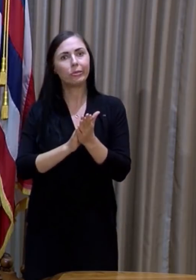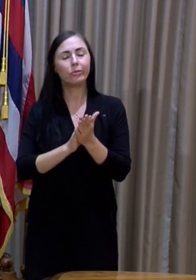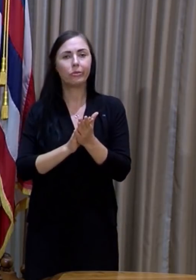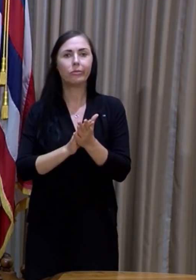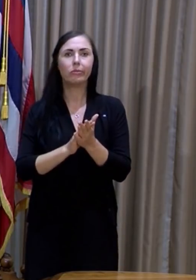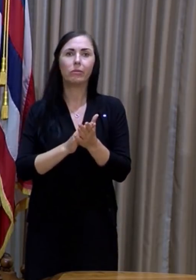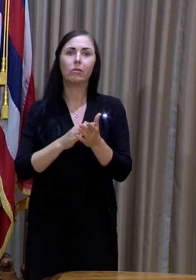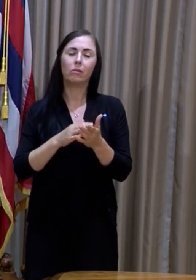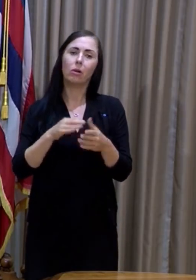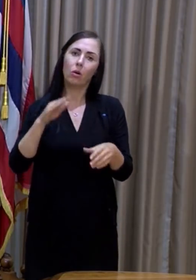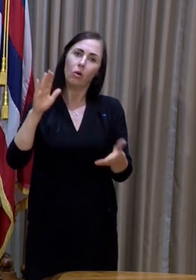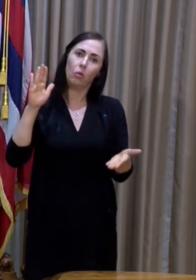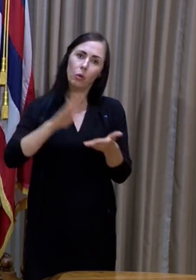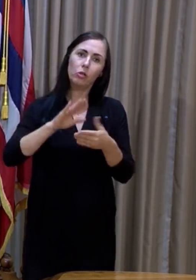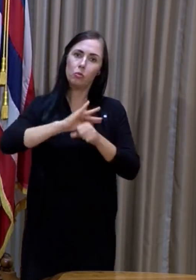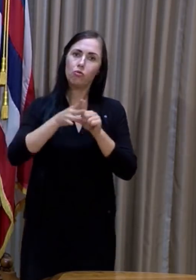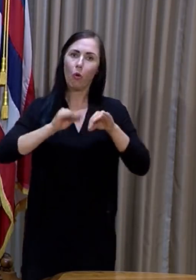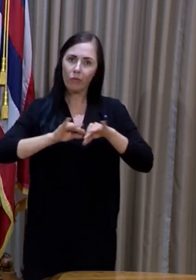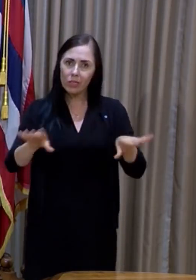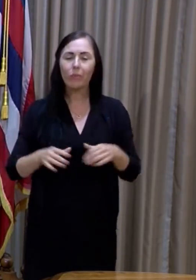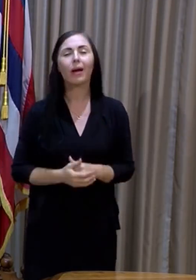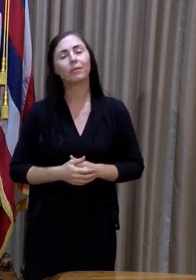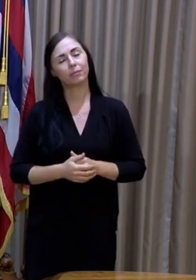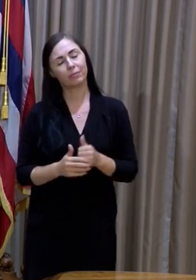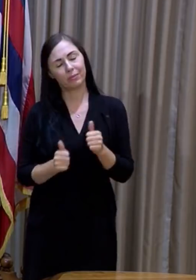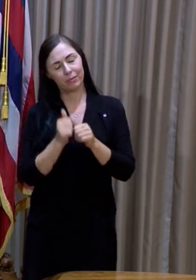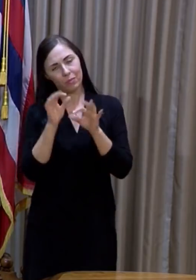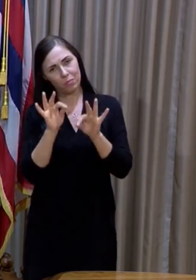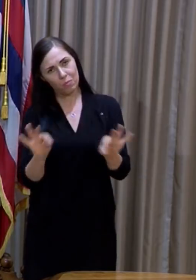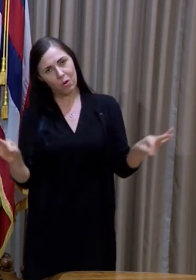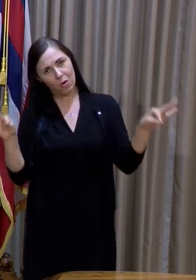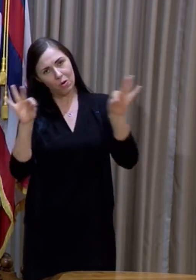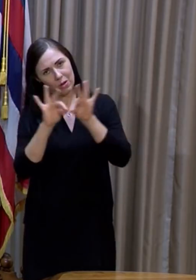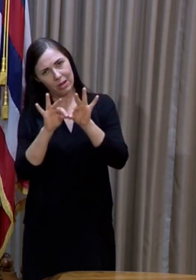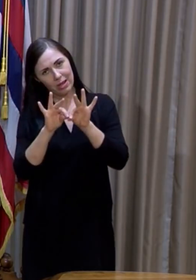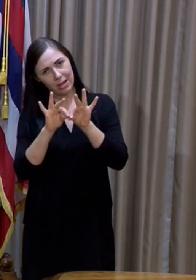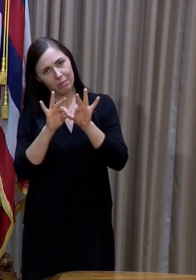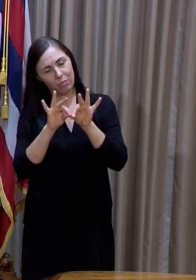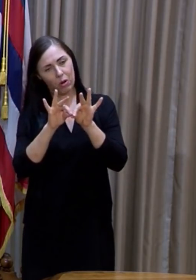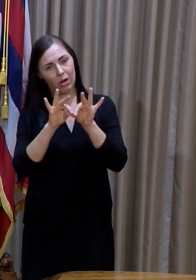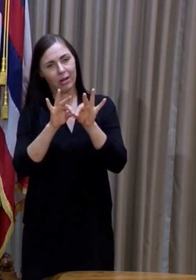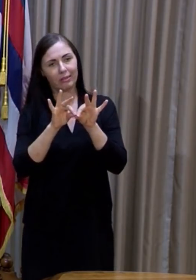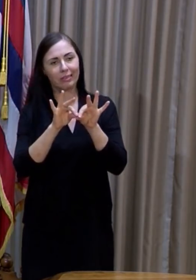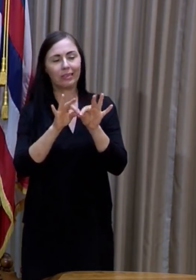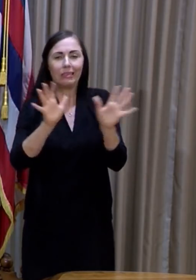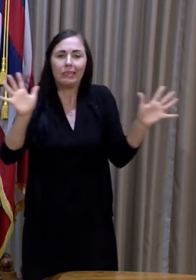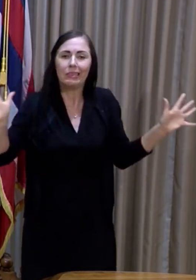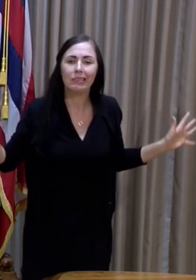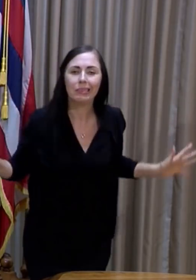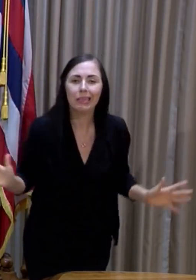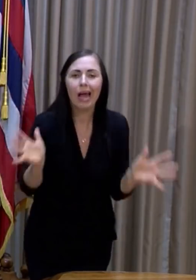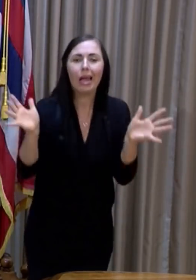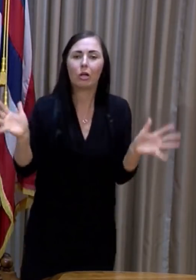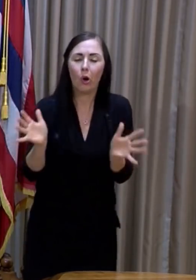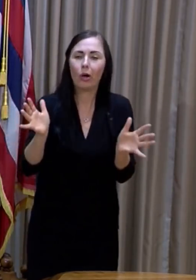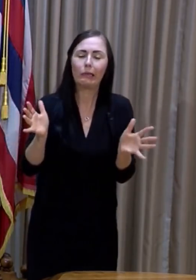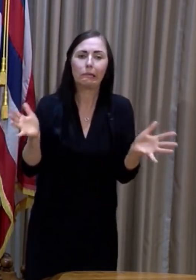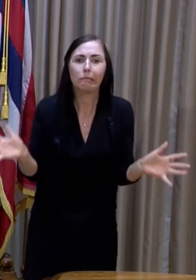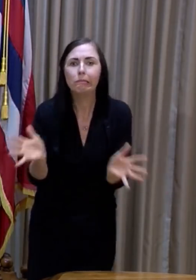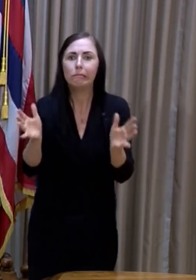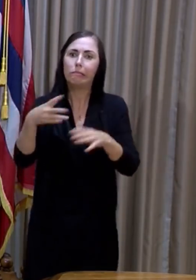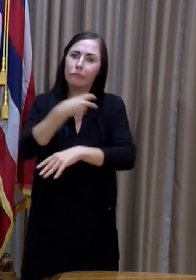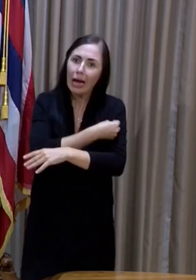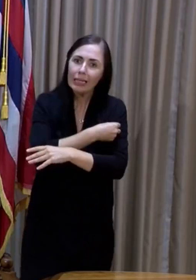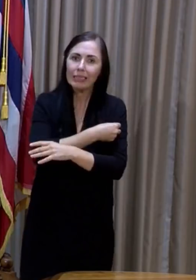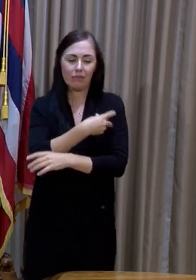of COVID-19. And I think most importantly, encourage everyone to get vaccinated. Getting vaccinated is